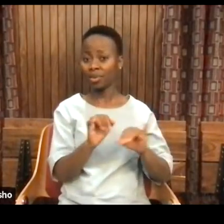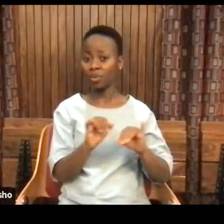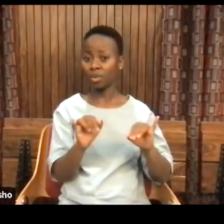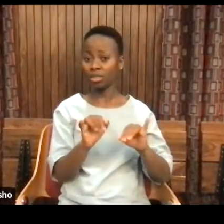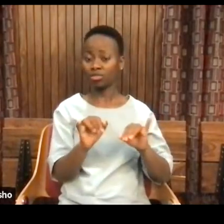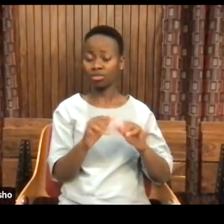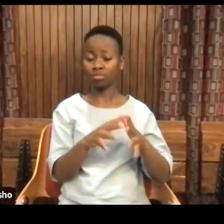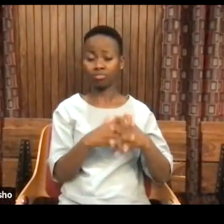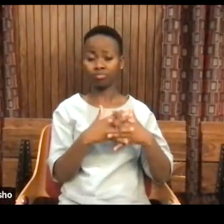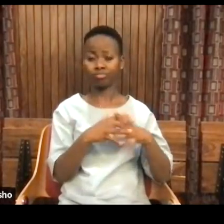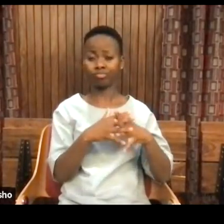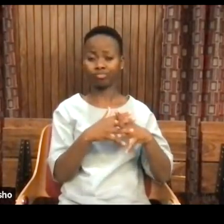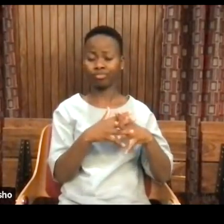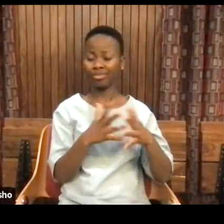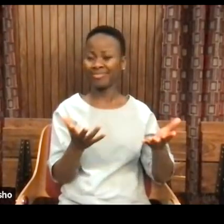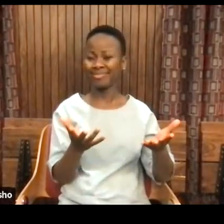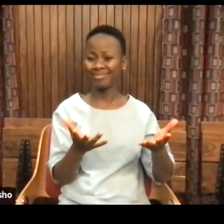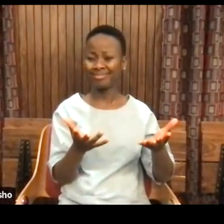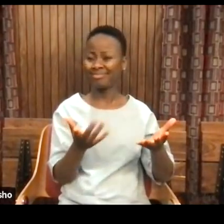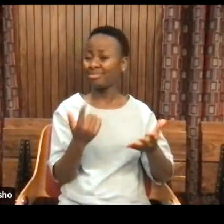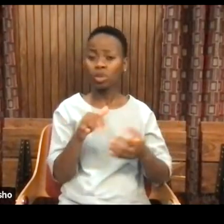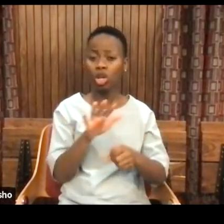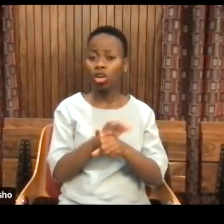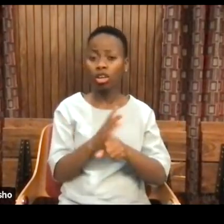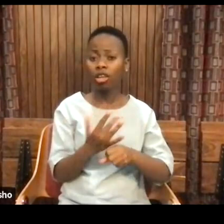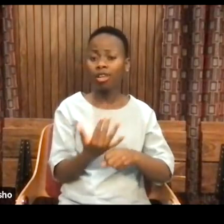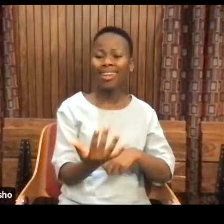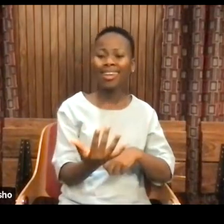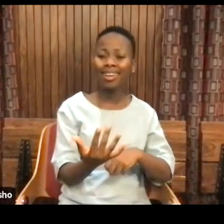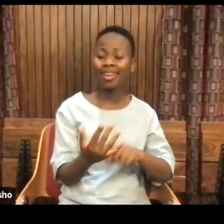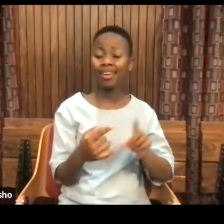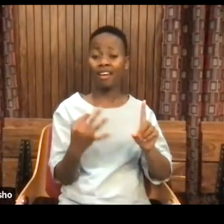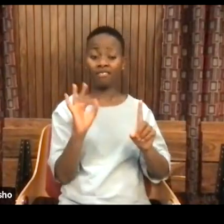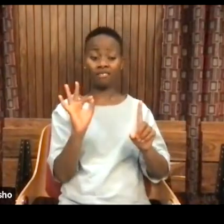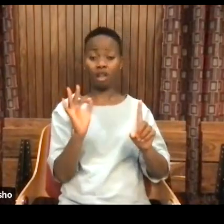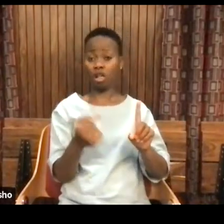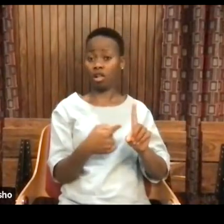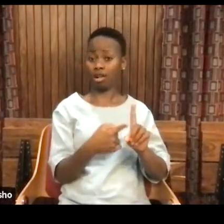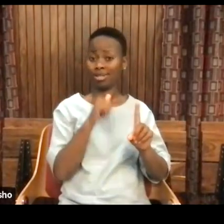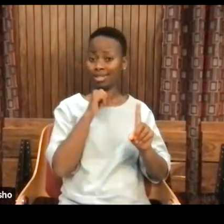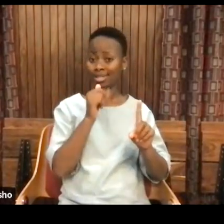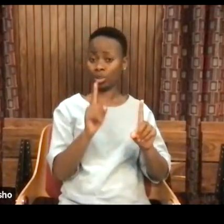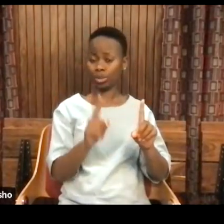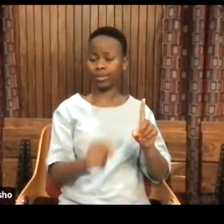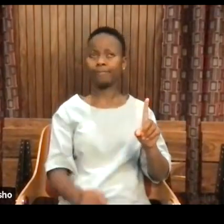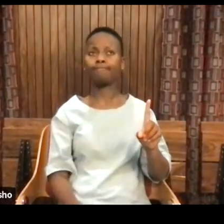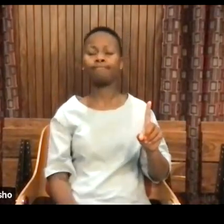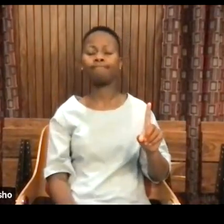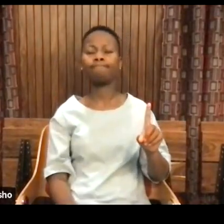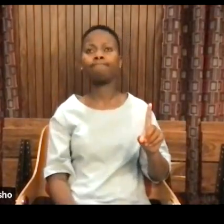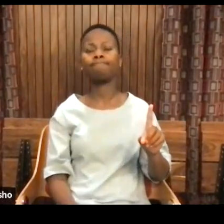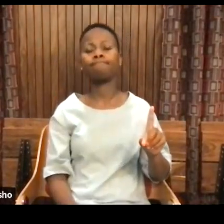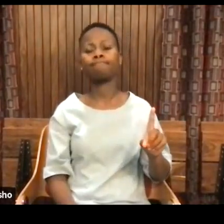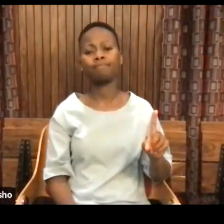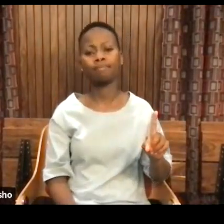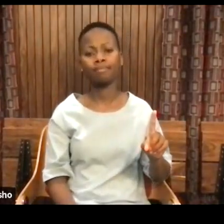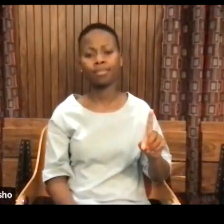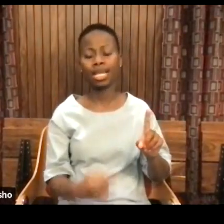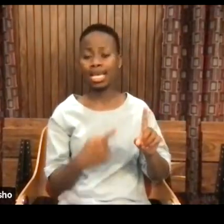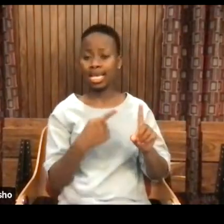he said, what? What? What's going on? And what Fanon said was that he was